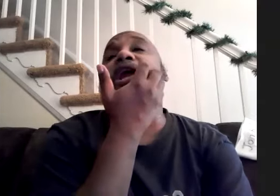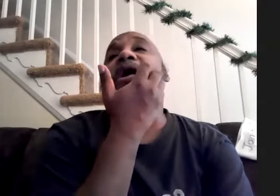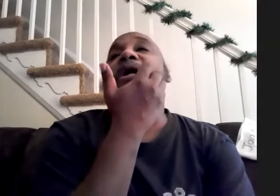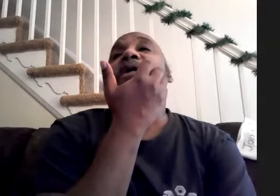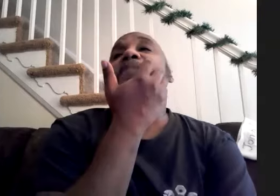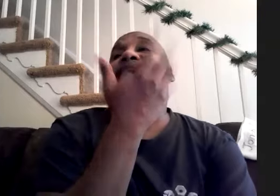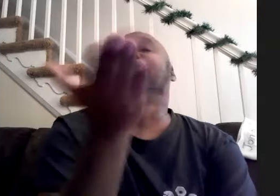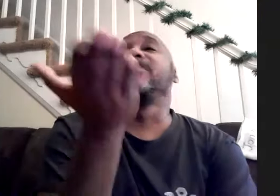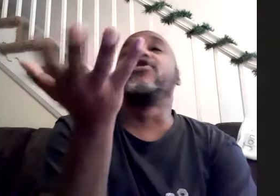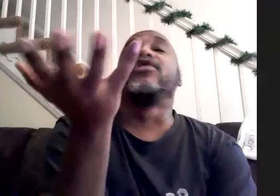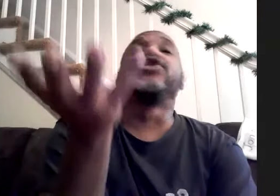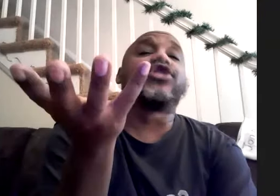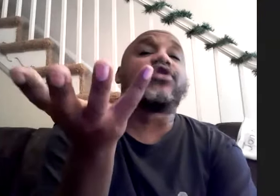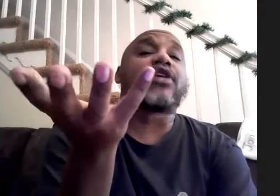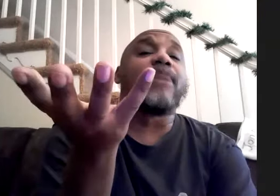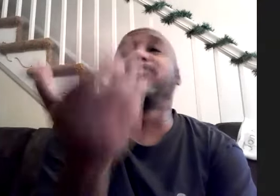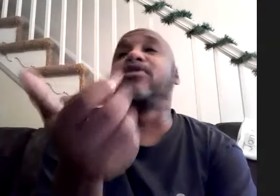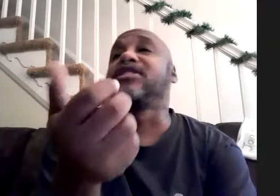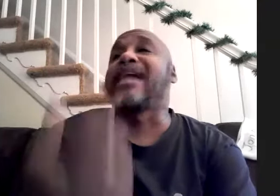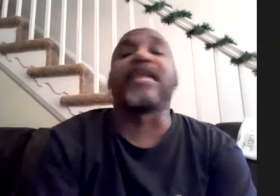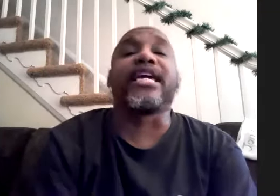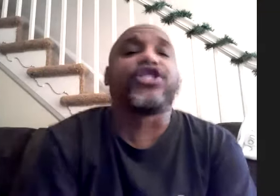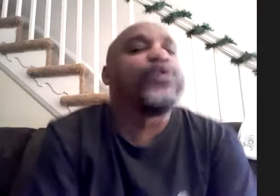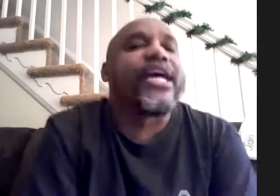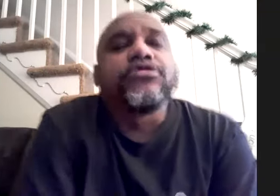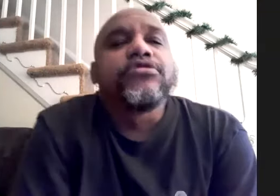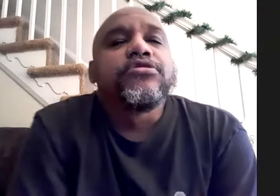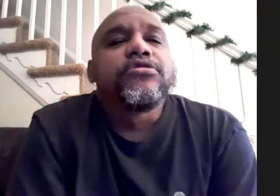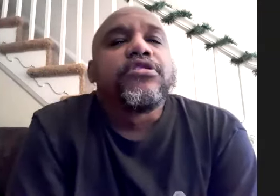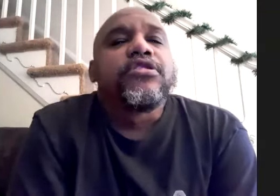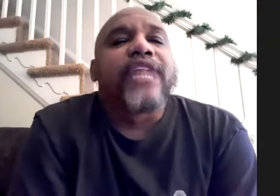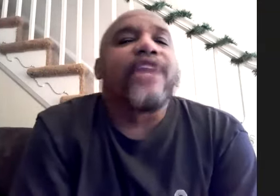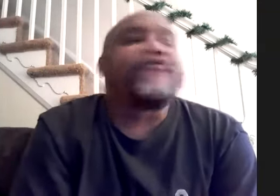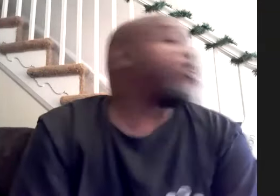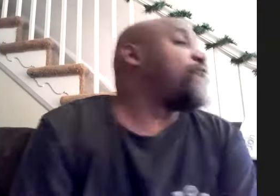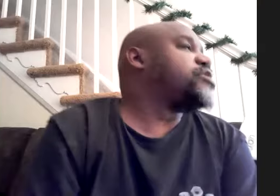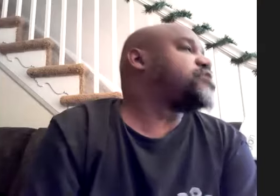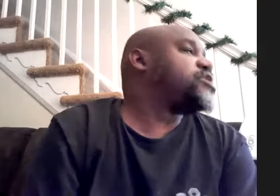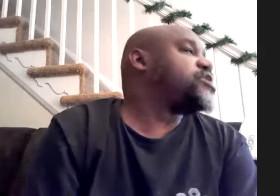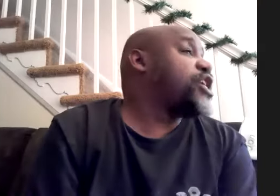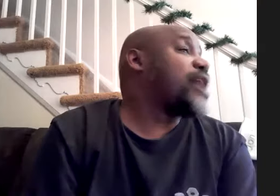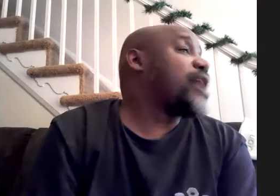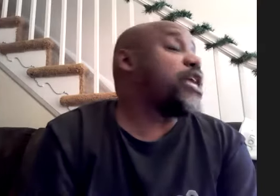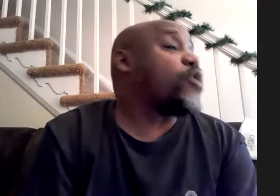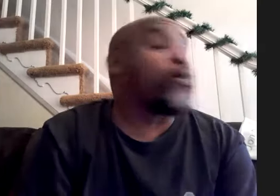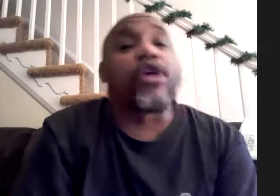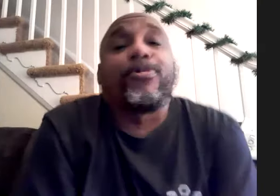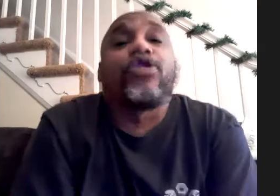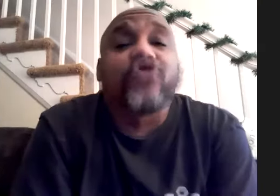basically if you're an endorser of companies most of the time they get you in like if say for instance i know guys there are pearl drums